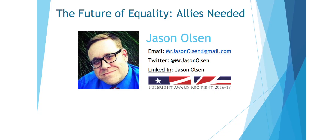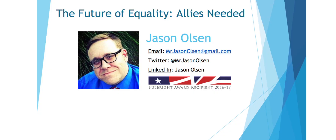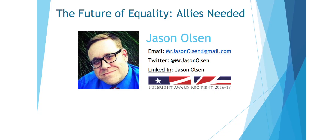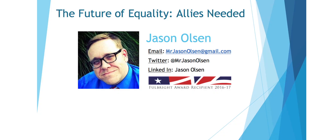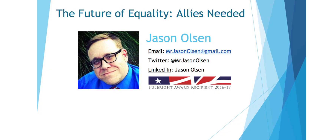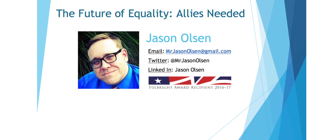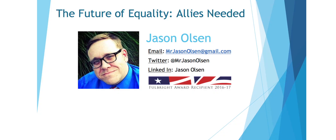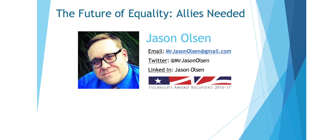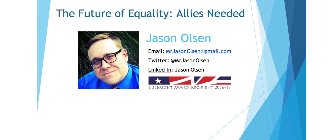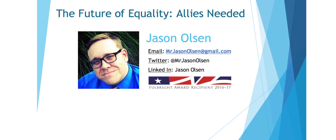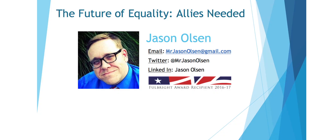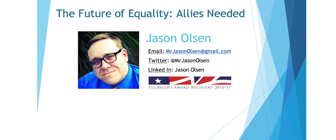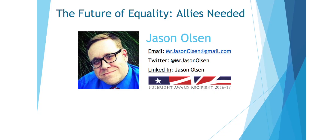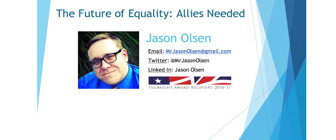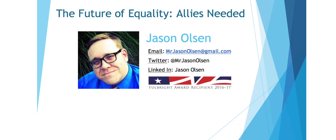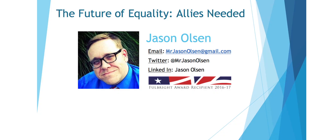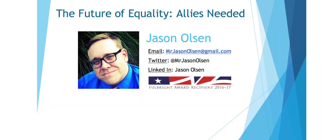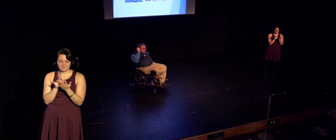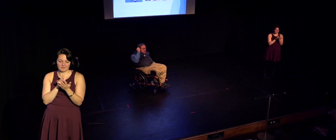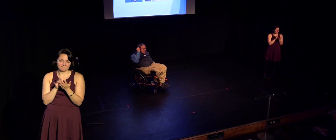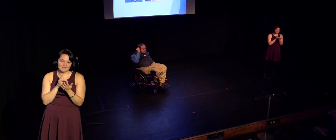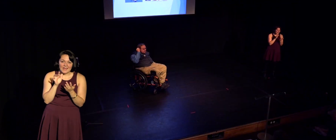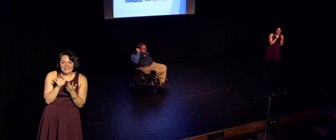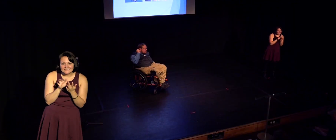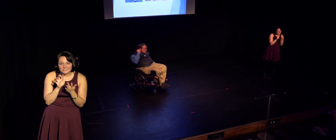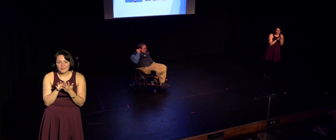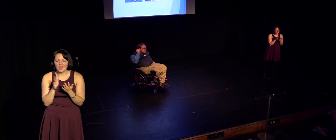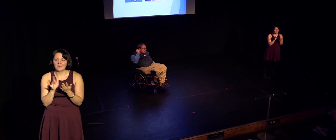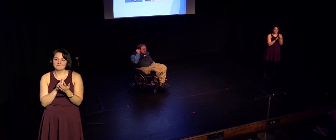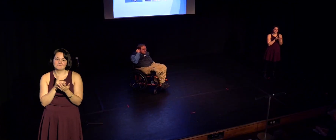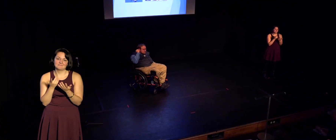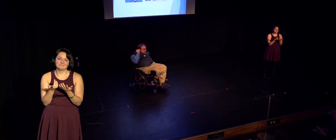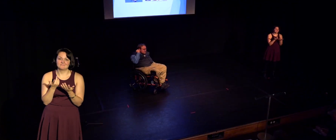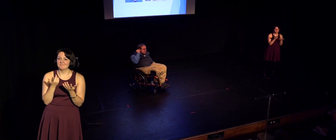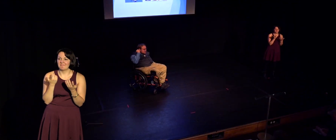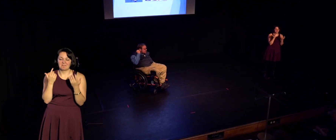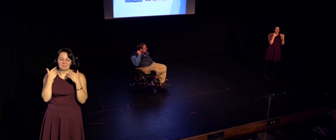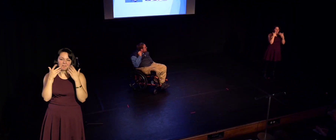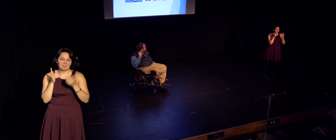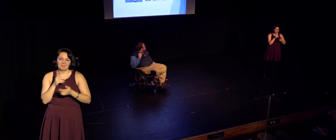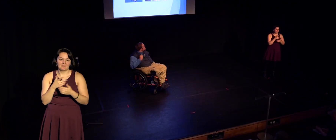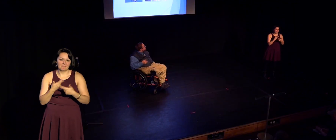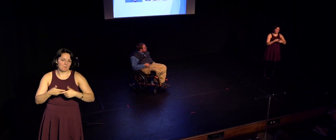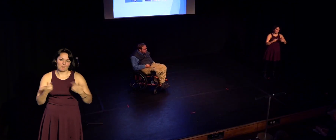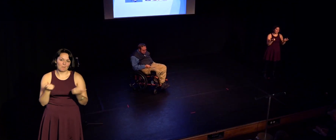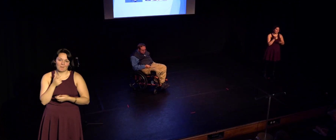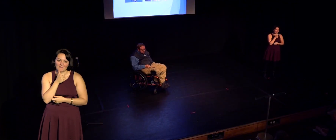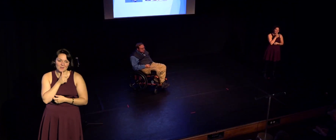I want you to pull up your Facebook, your Instagram, your Atari, whatever you guys are using nowadays.